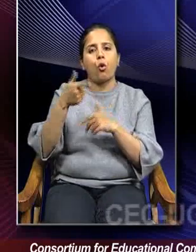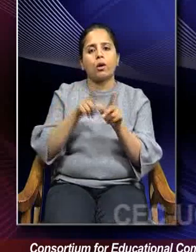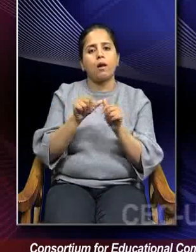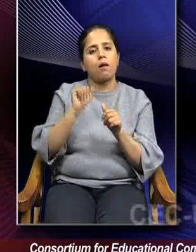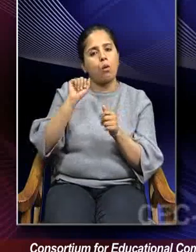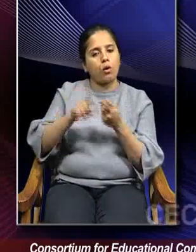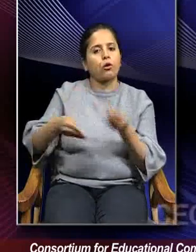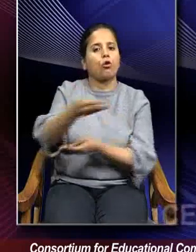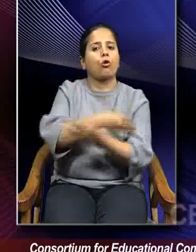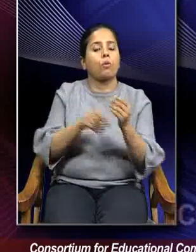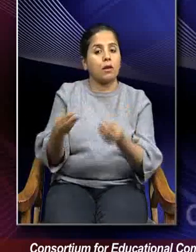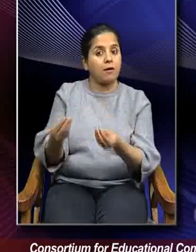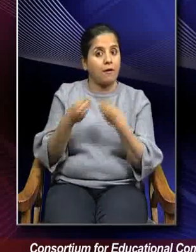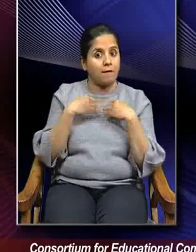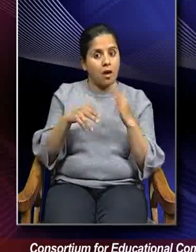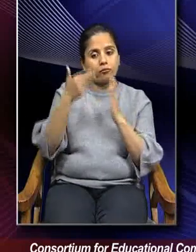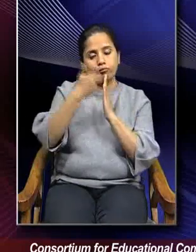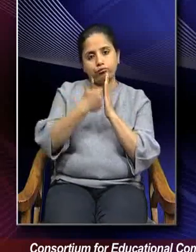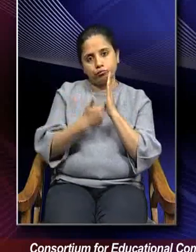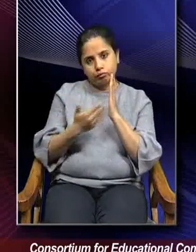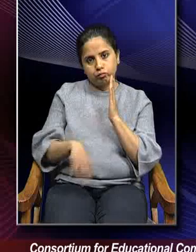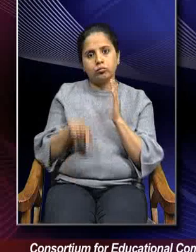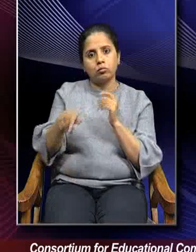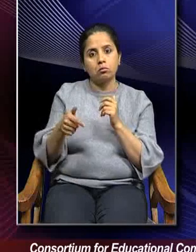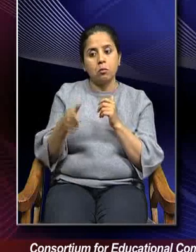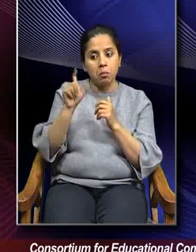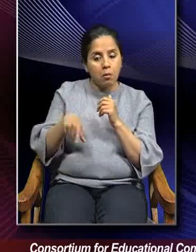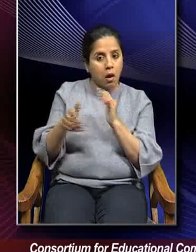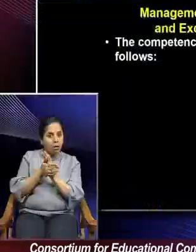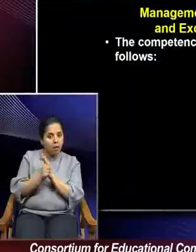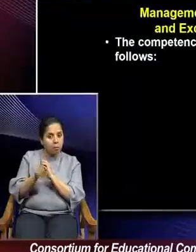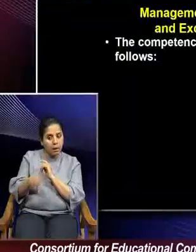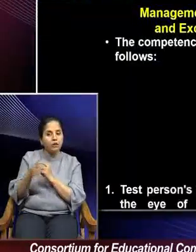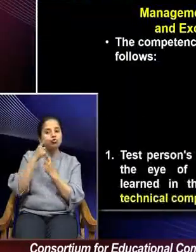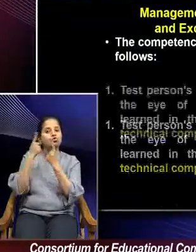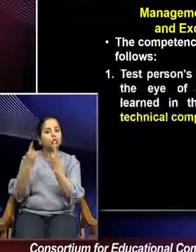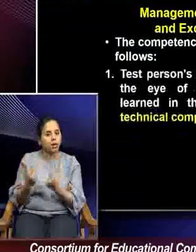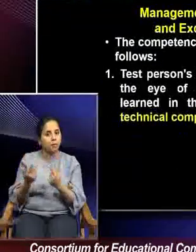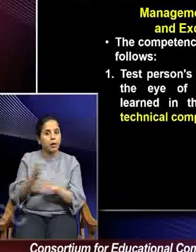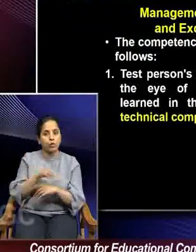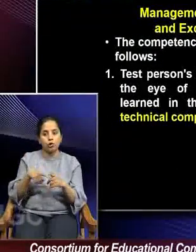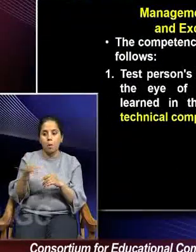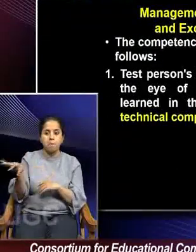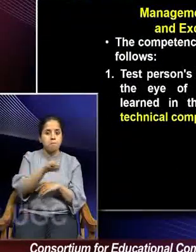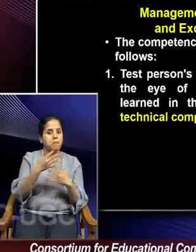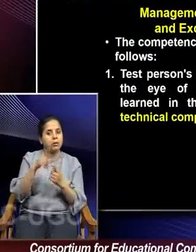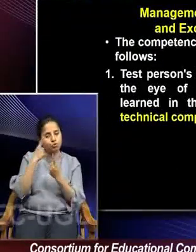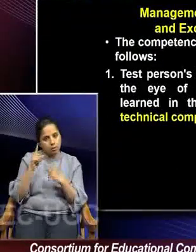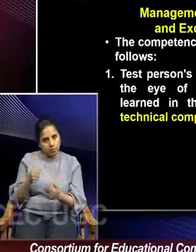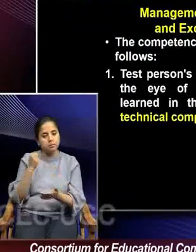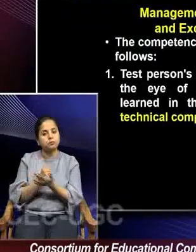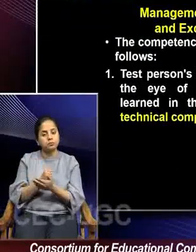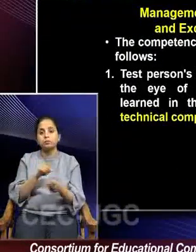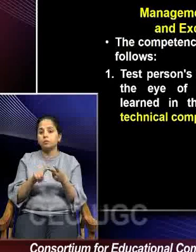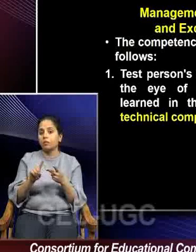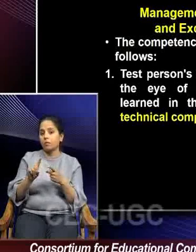which is giving us the list of competencies which are to be tested before recruiting a person. The first one